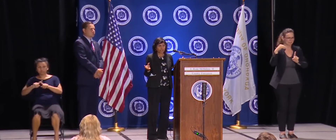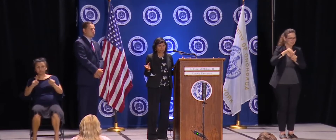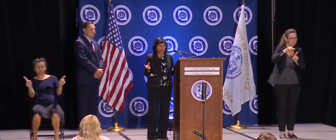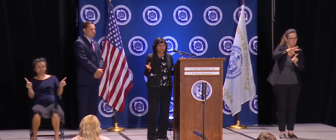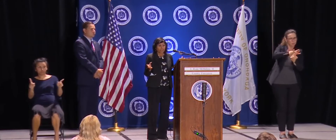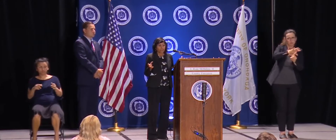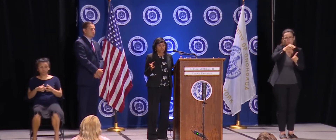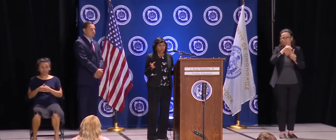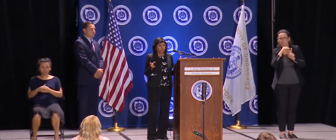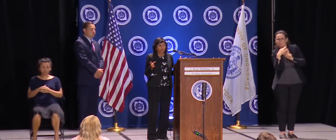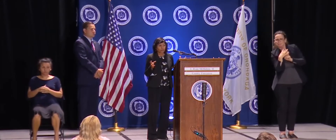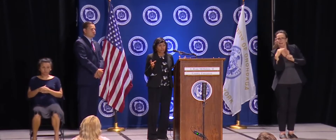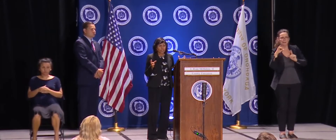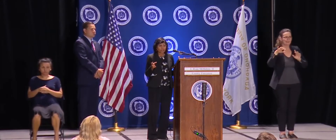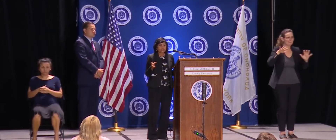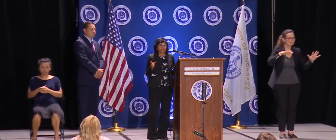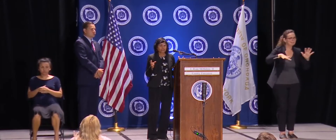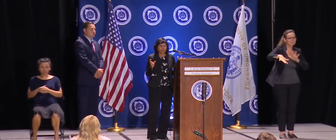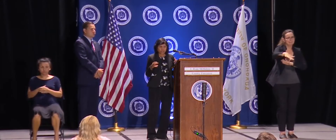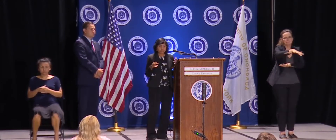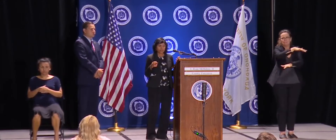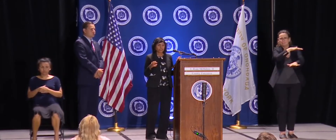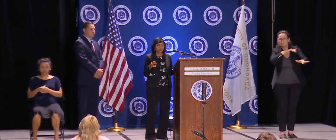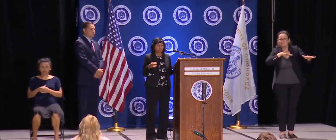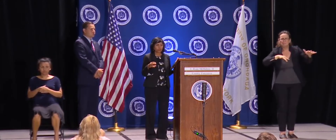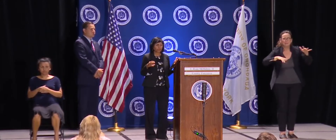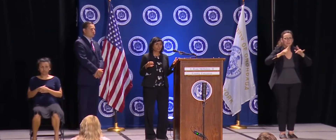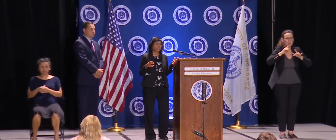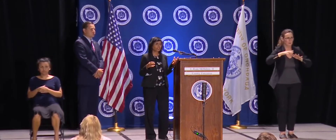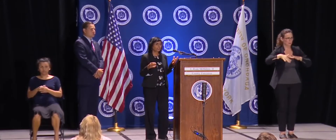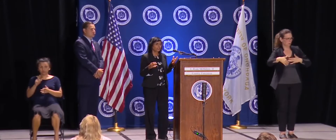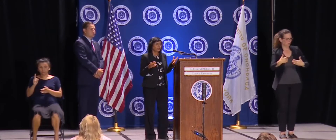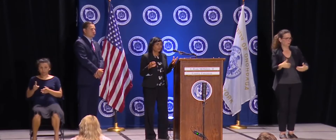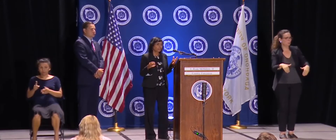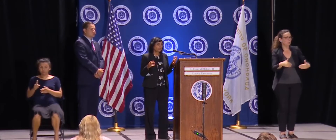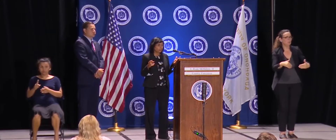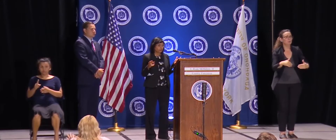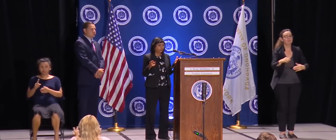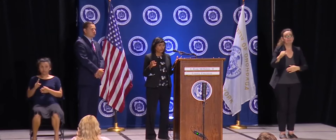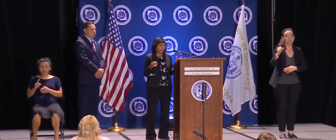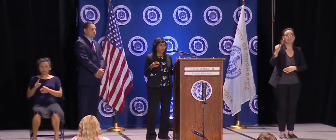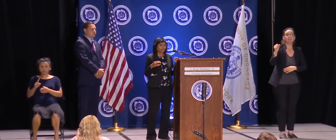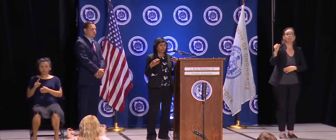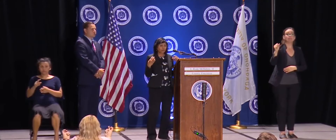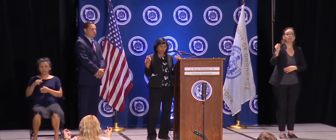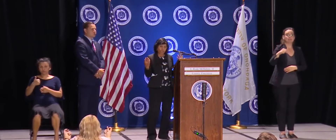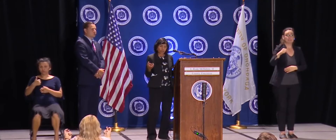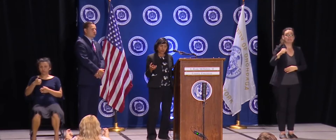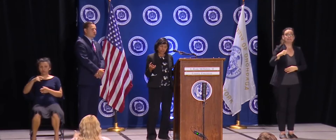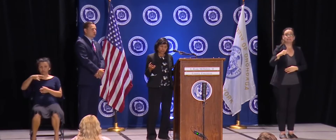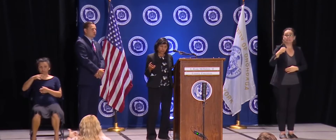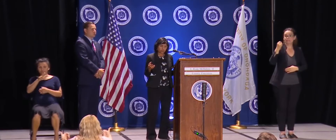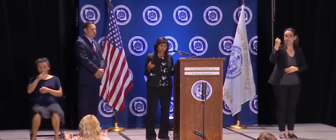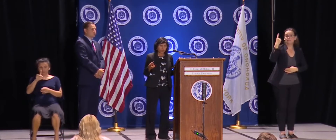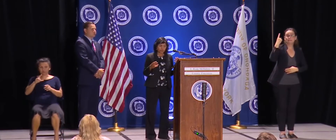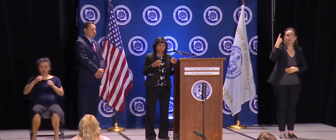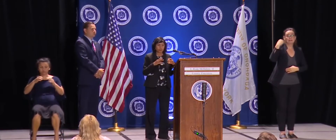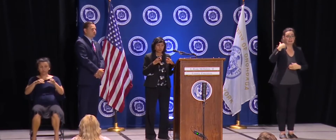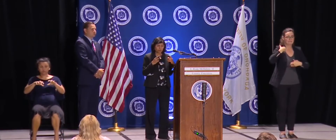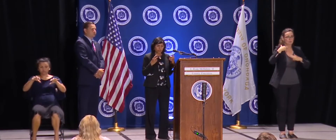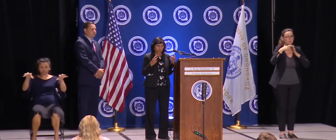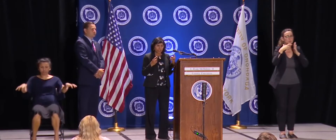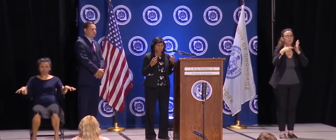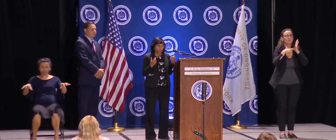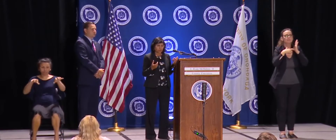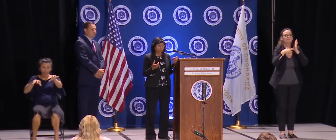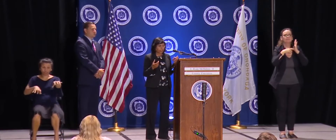space now. So yes, the six feet rule, certainly we look for, and we look for how big is the room is, whether